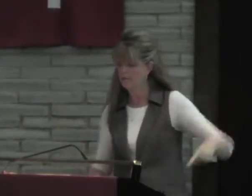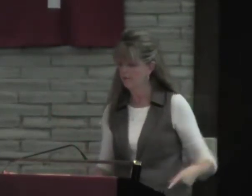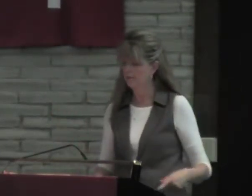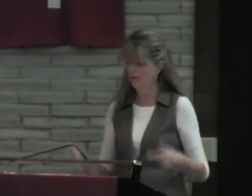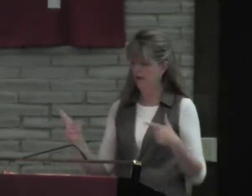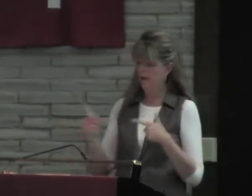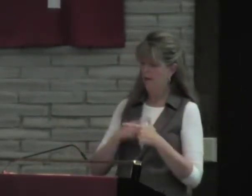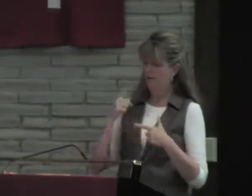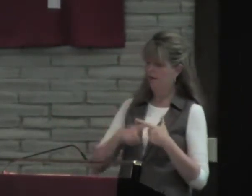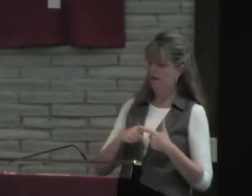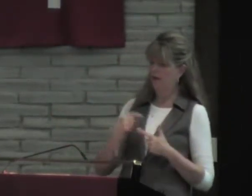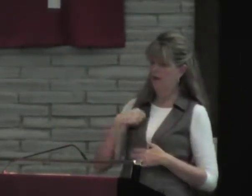betrayed your children.